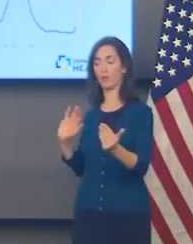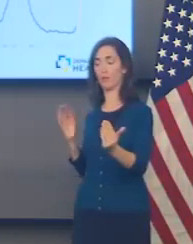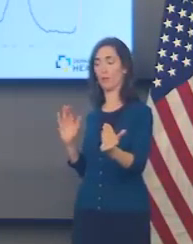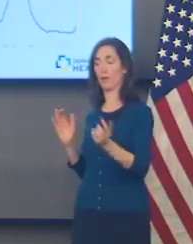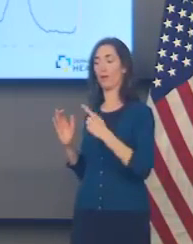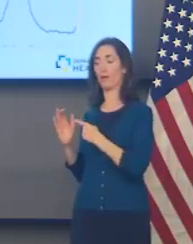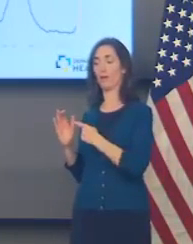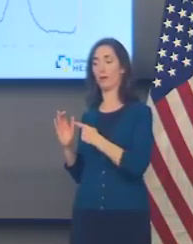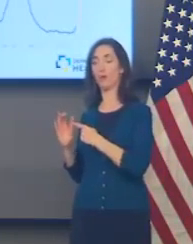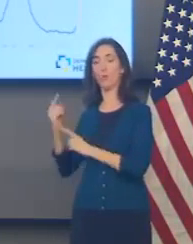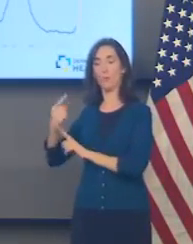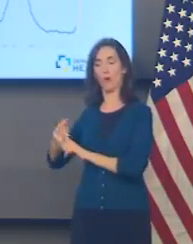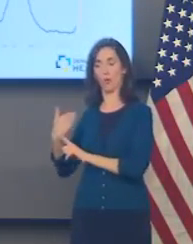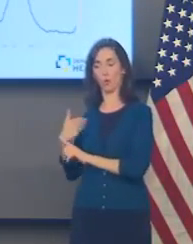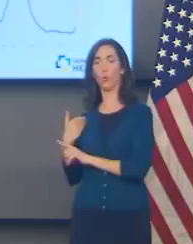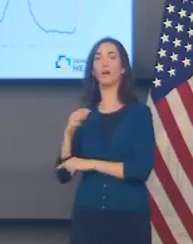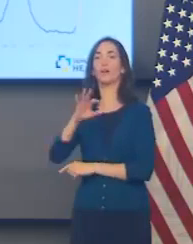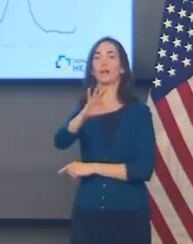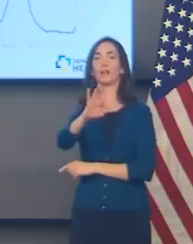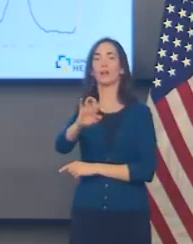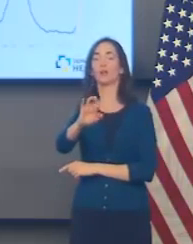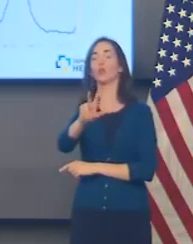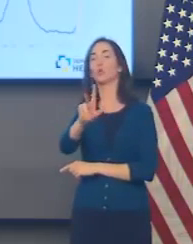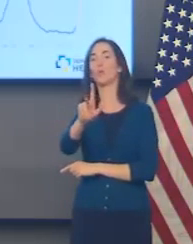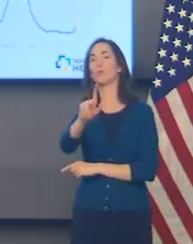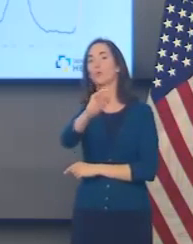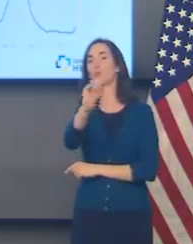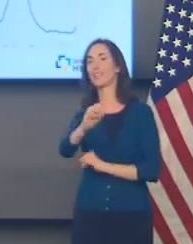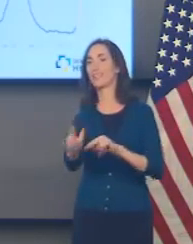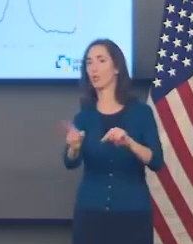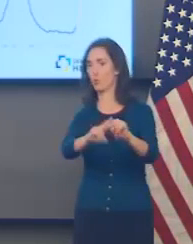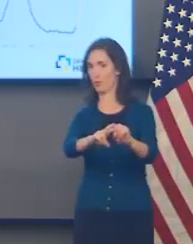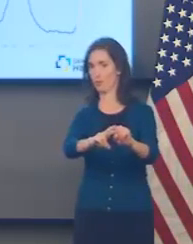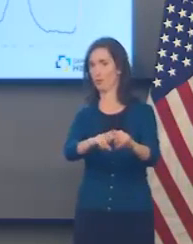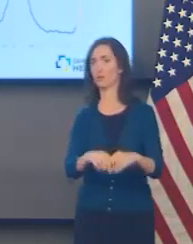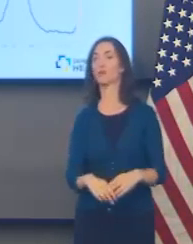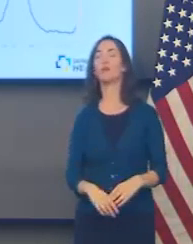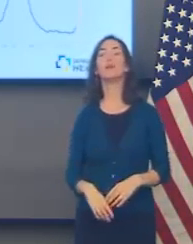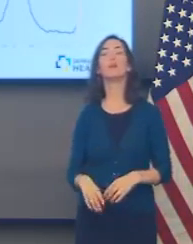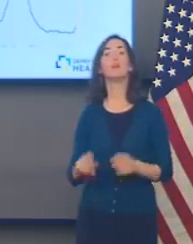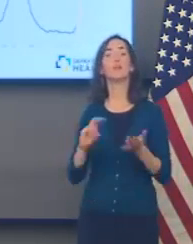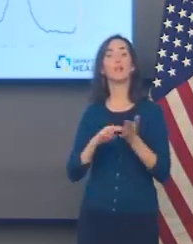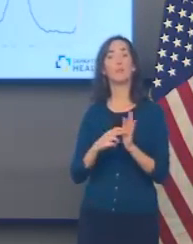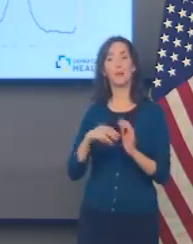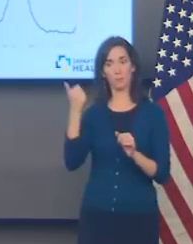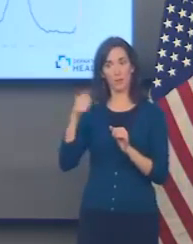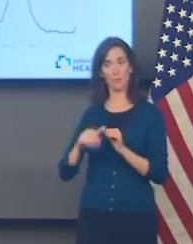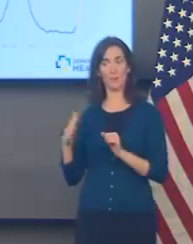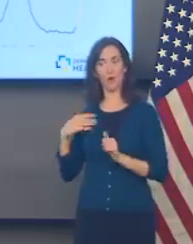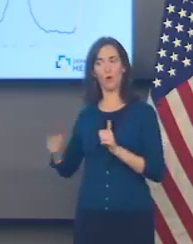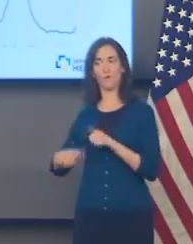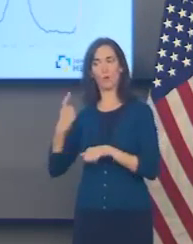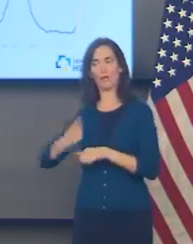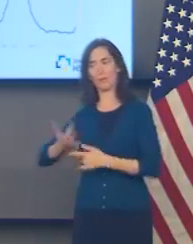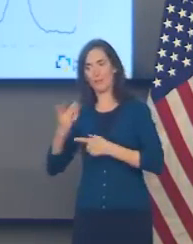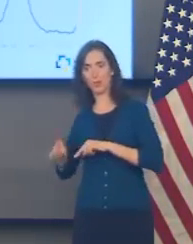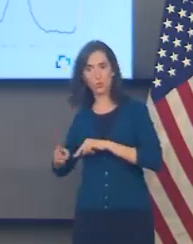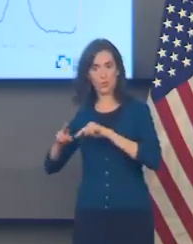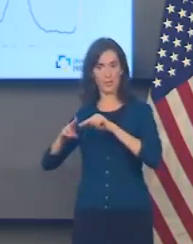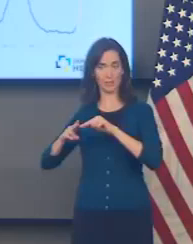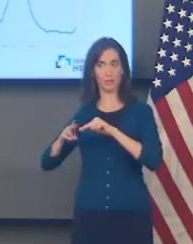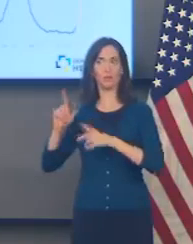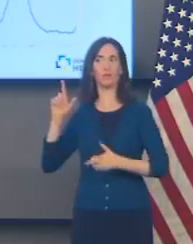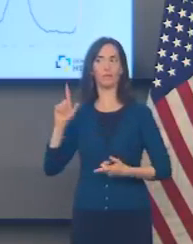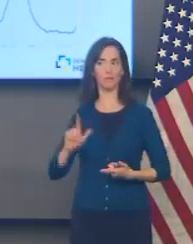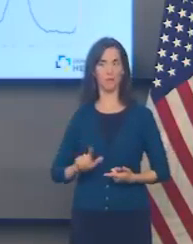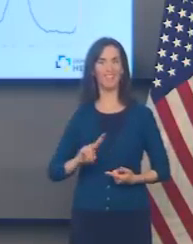over the past month. It's now higher than the first two surges we had. It's not yet